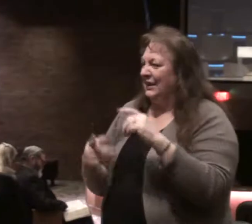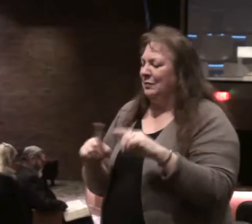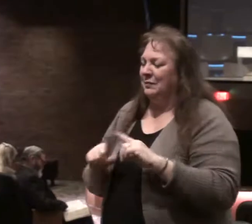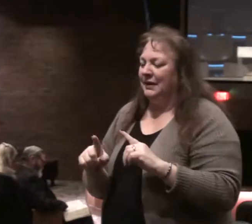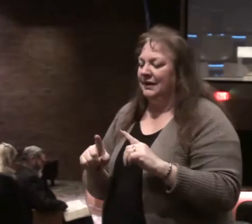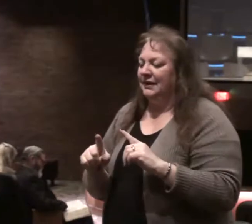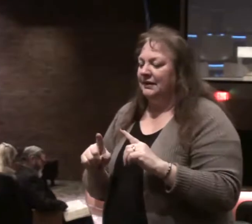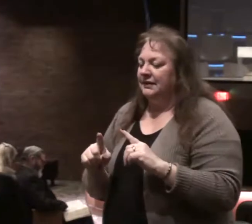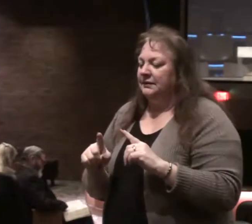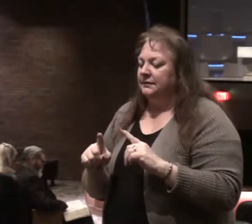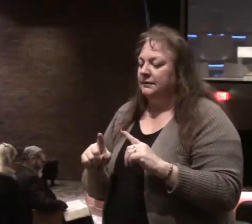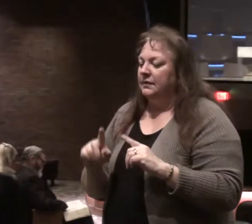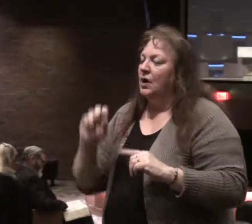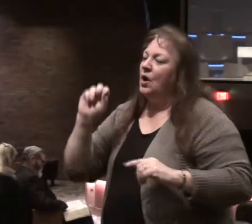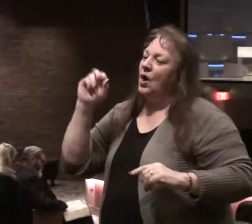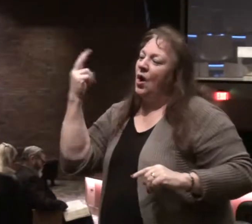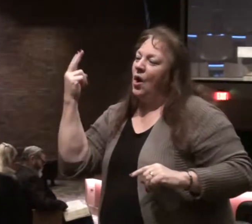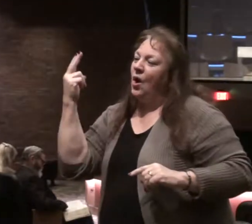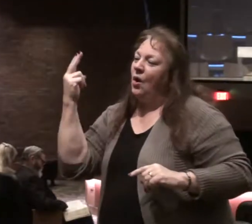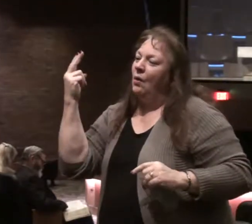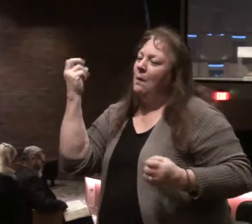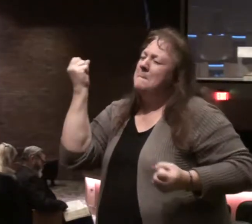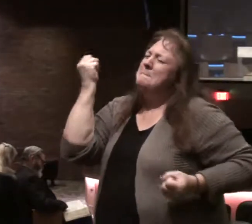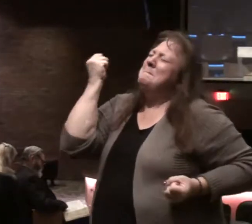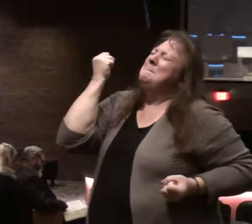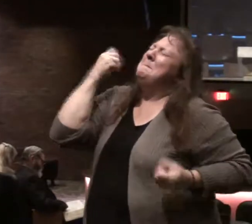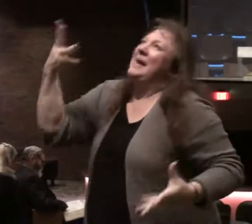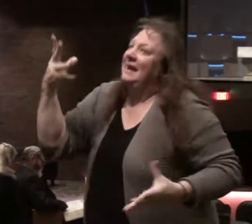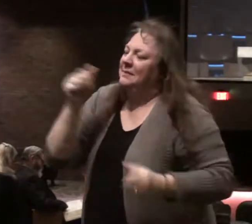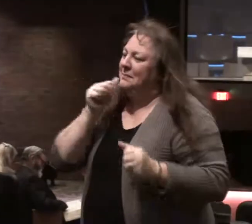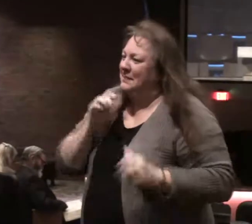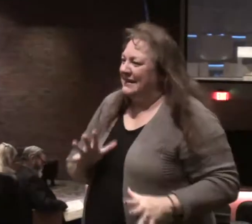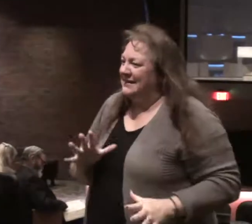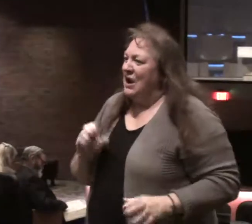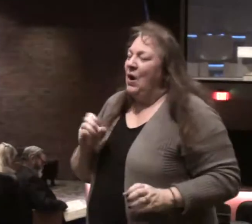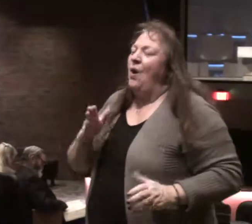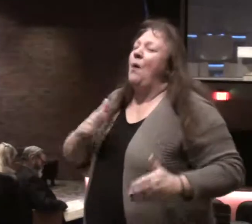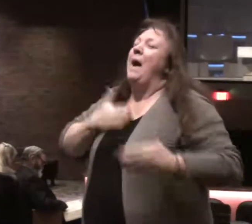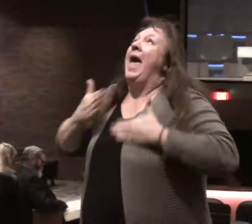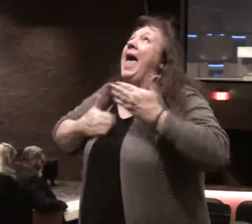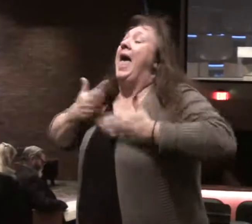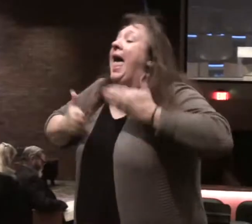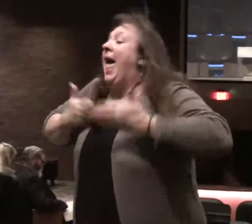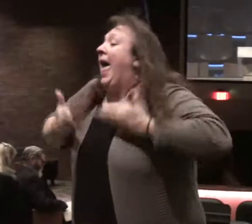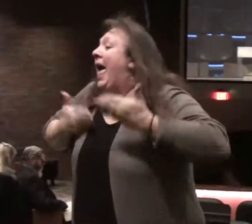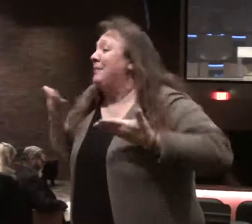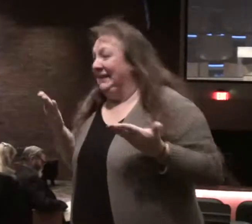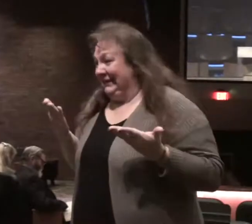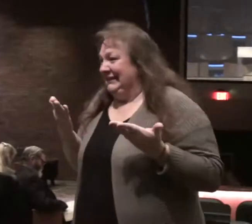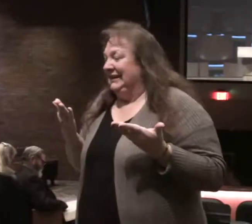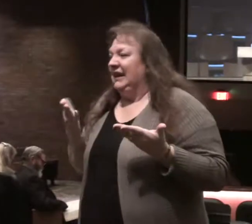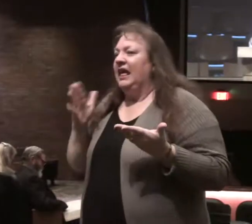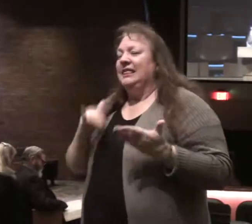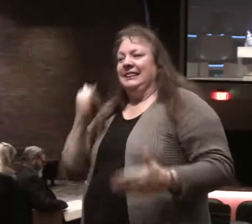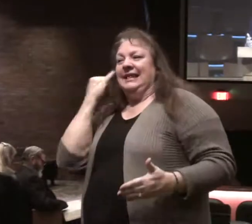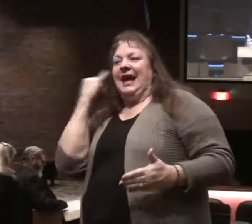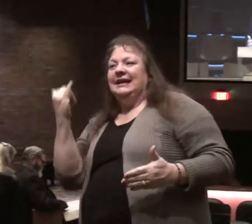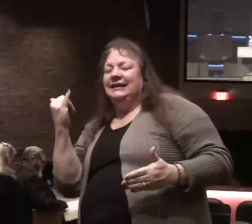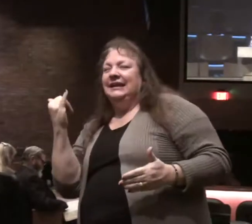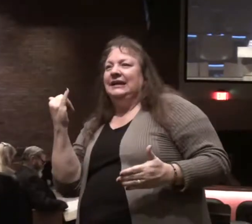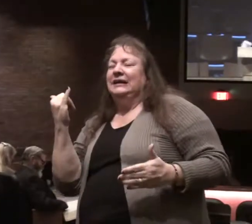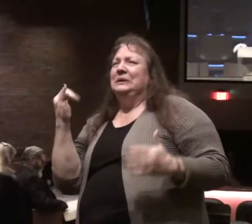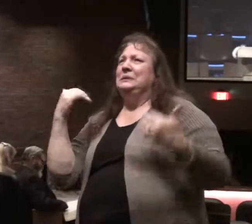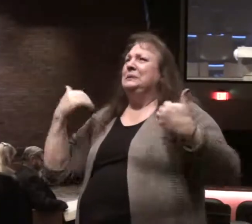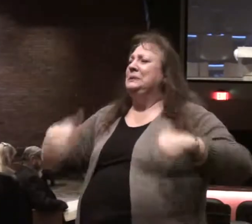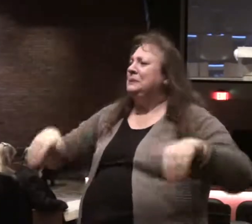Psalm 1 translated, Oh, the blessednesses. Oh, the happinesses of. The idea is the greatness